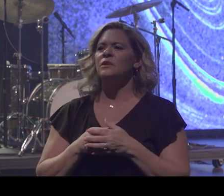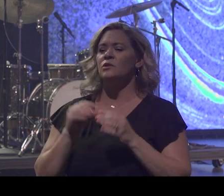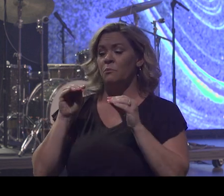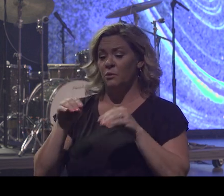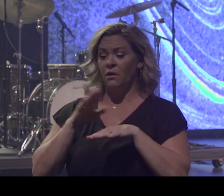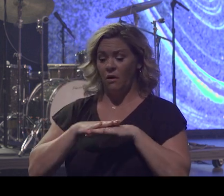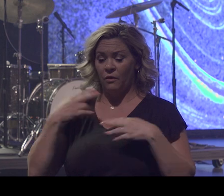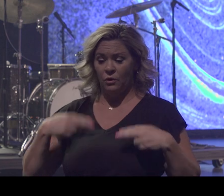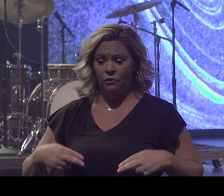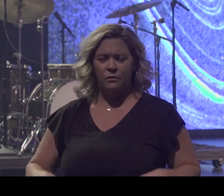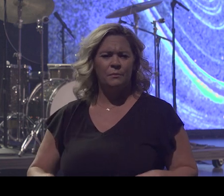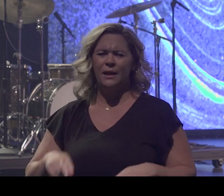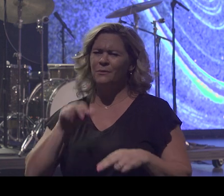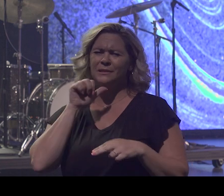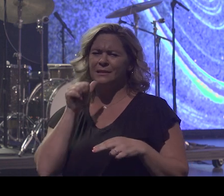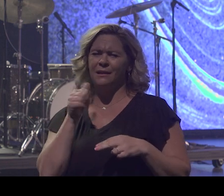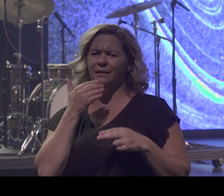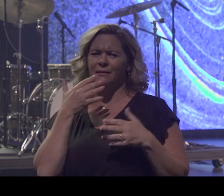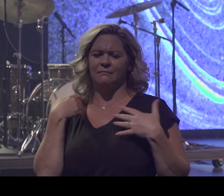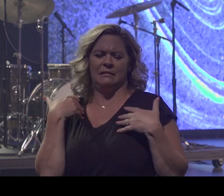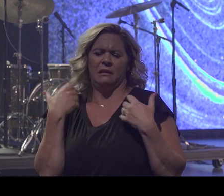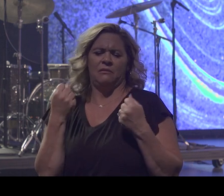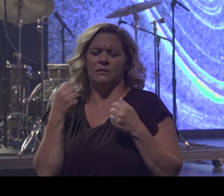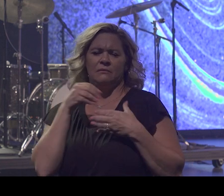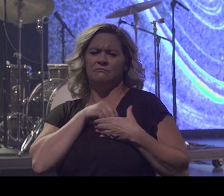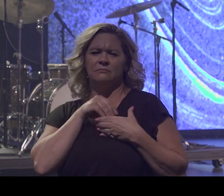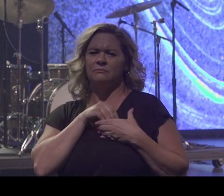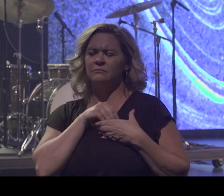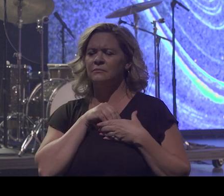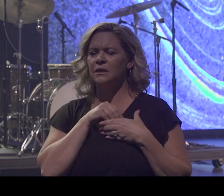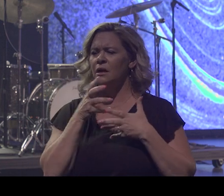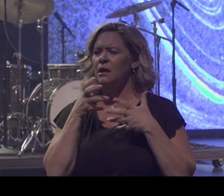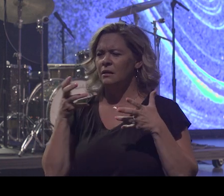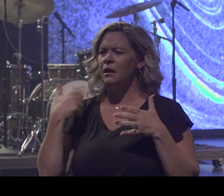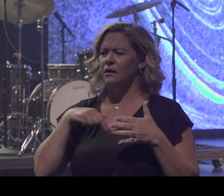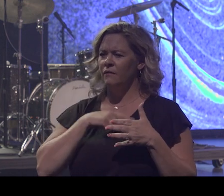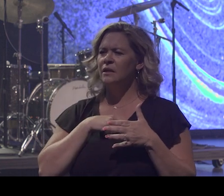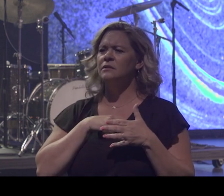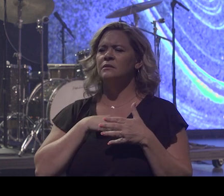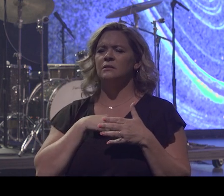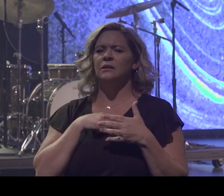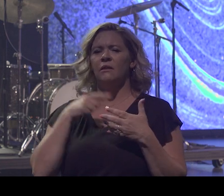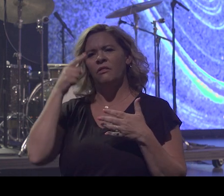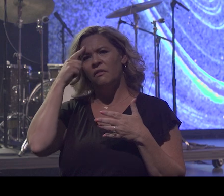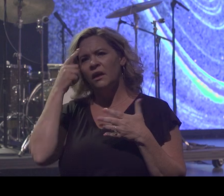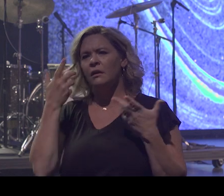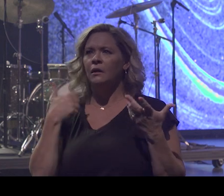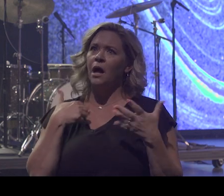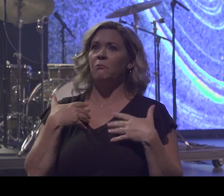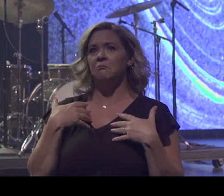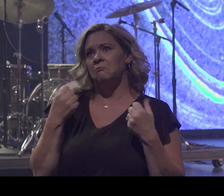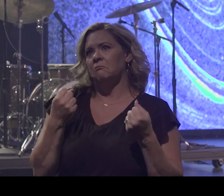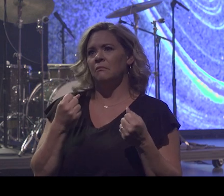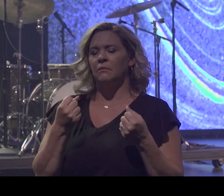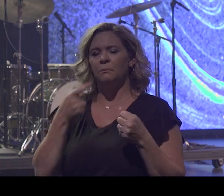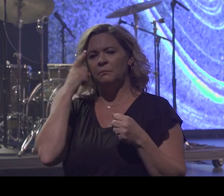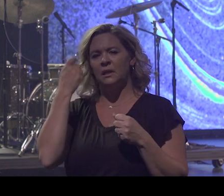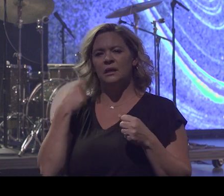was never well on the inside. And a lot of us can make ourselves believe that we're well because we accumulate all these things,